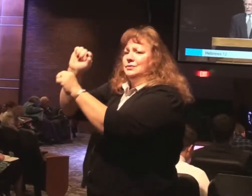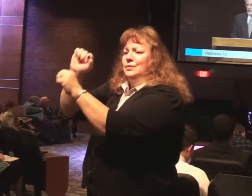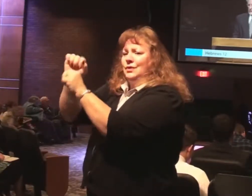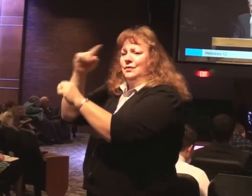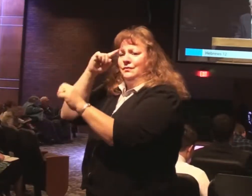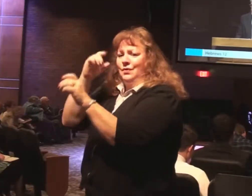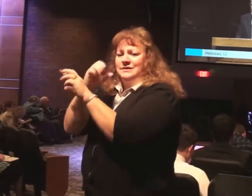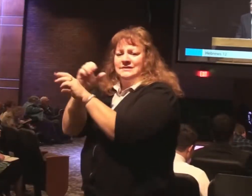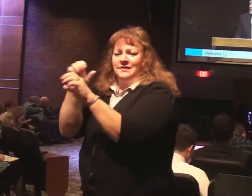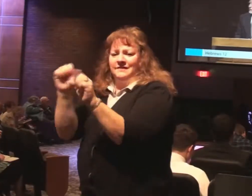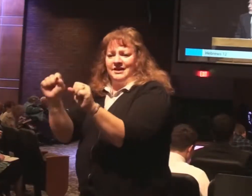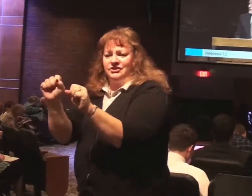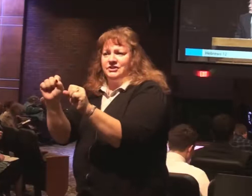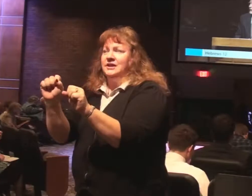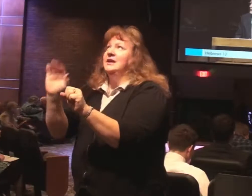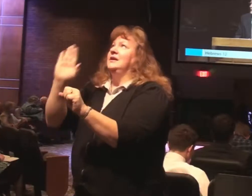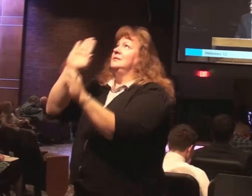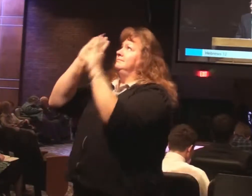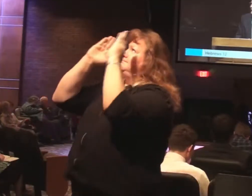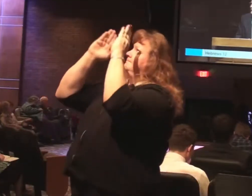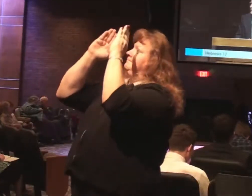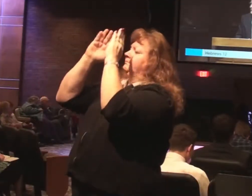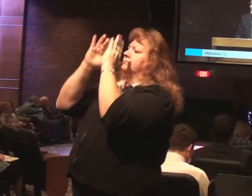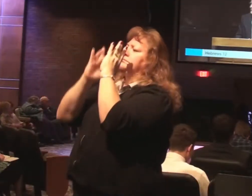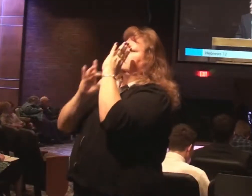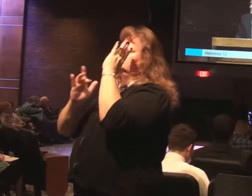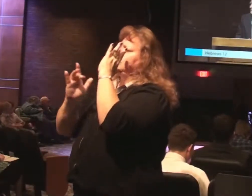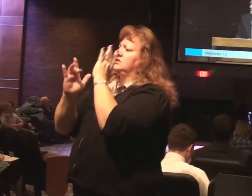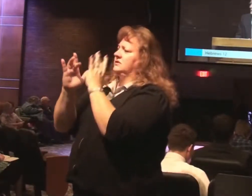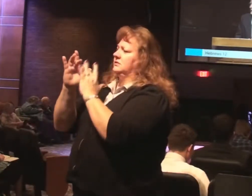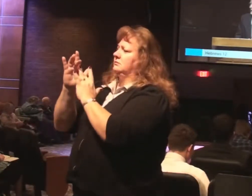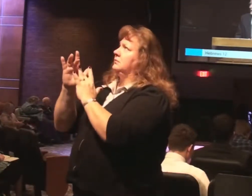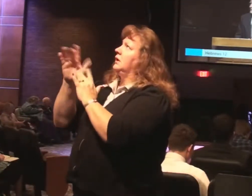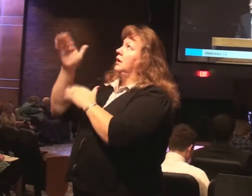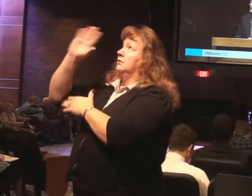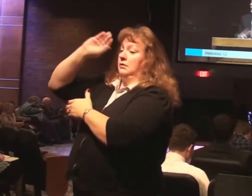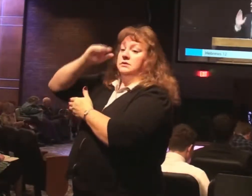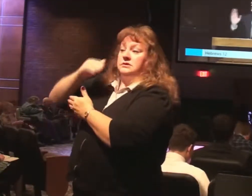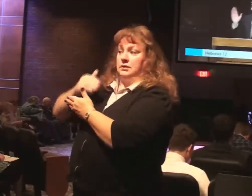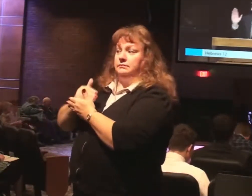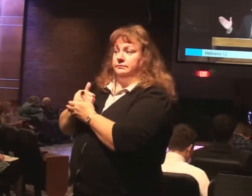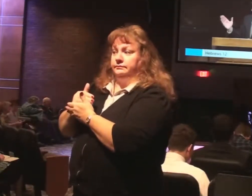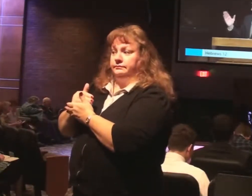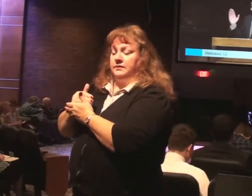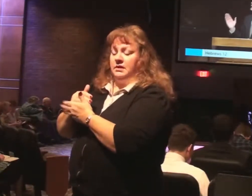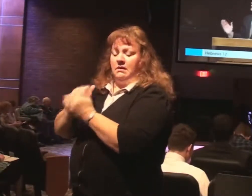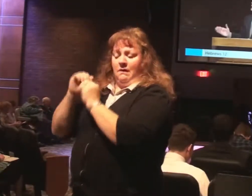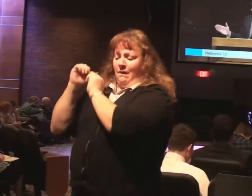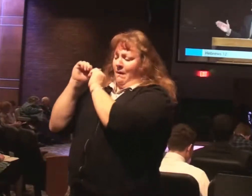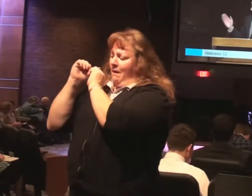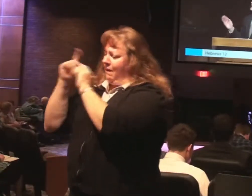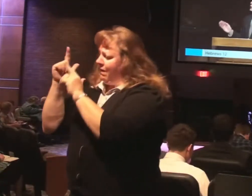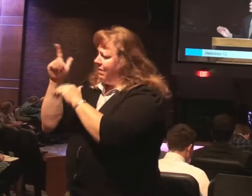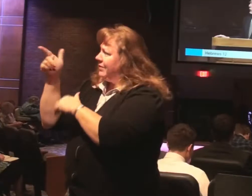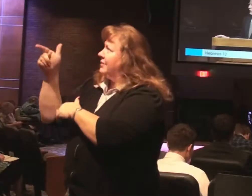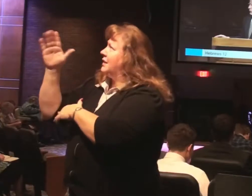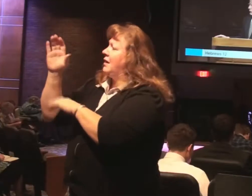is His Son, Jesus Christ. In fact, all that God is doing in the world